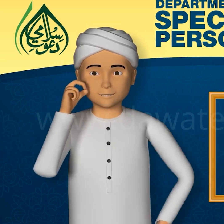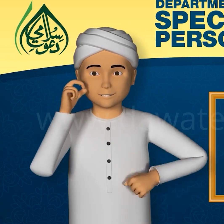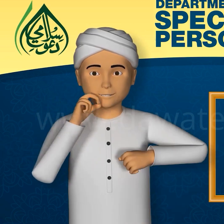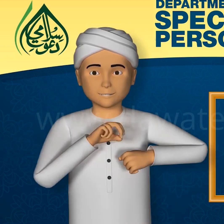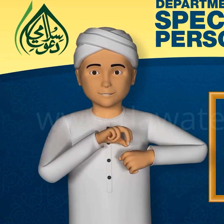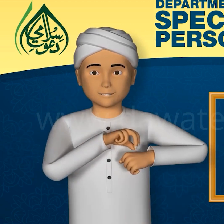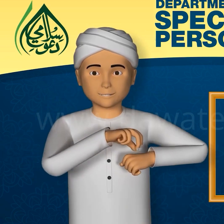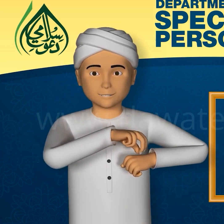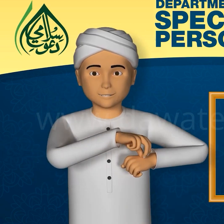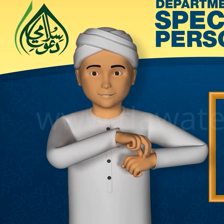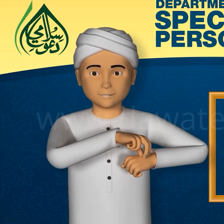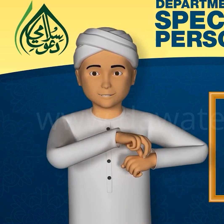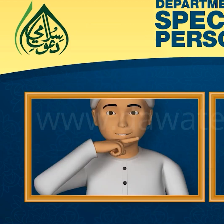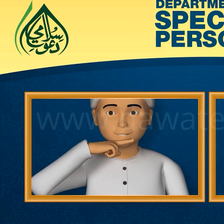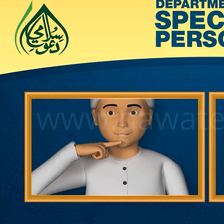Kod